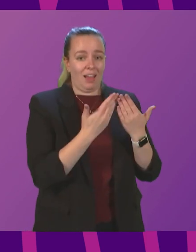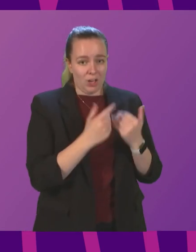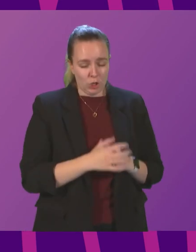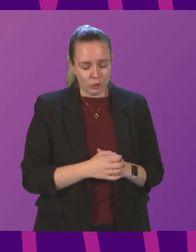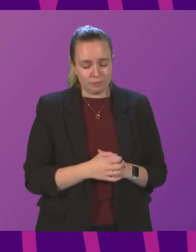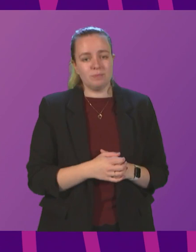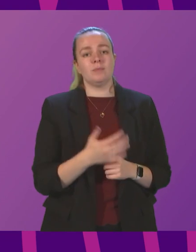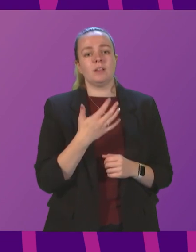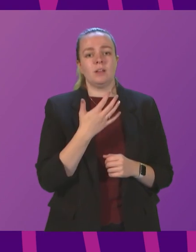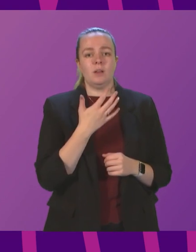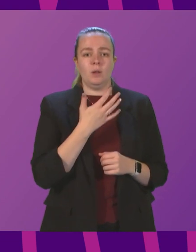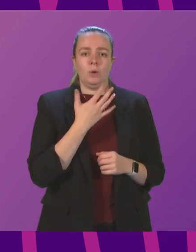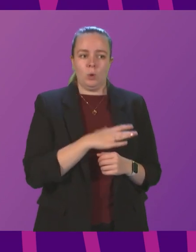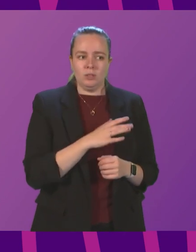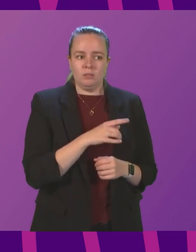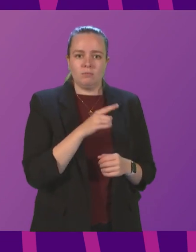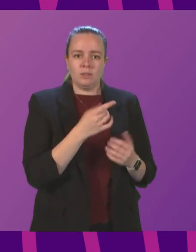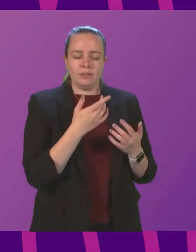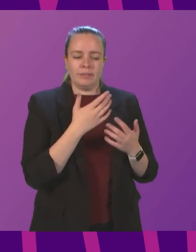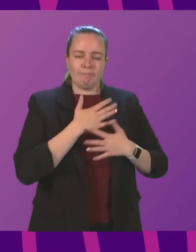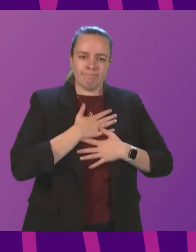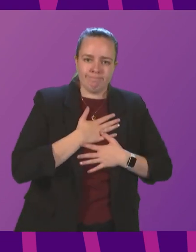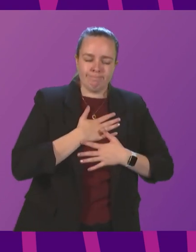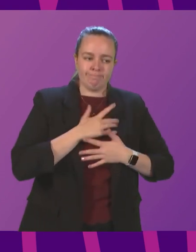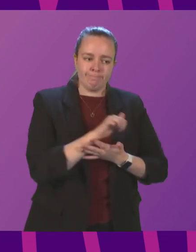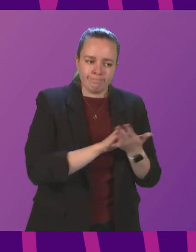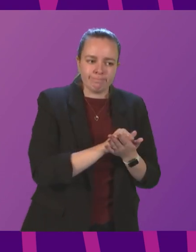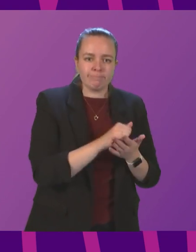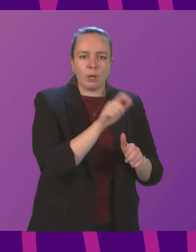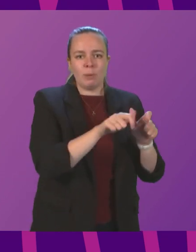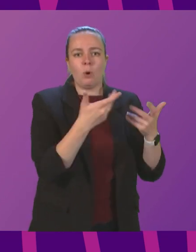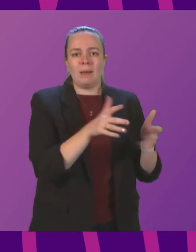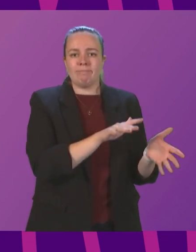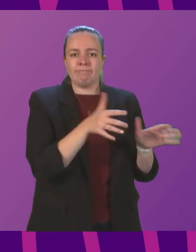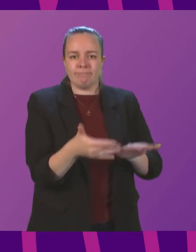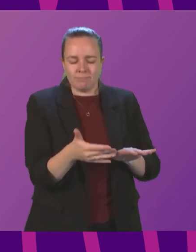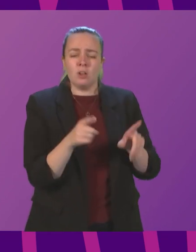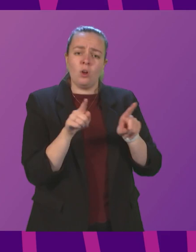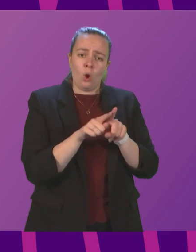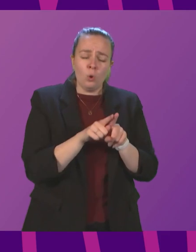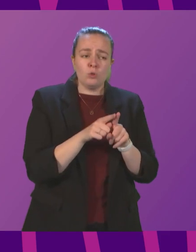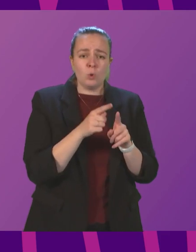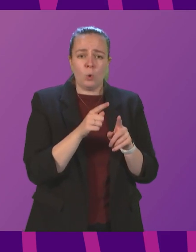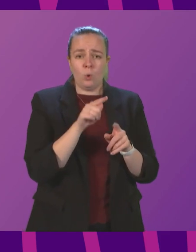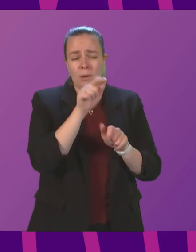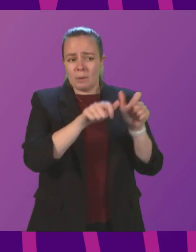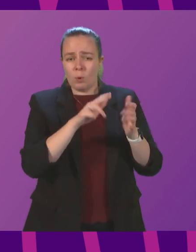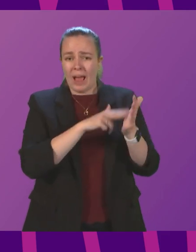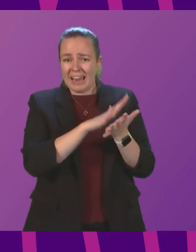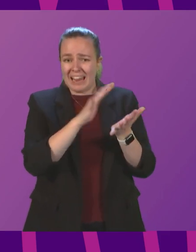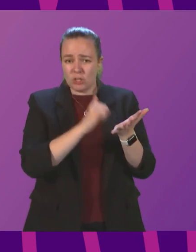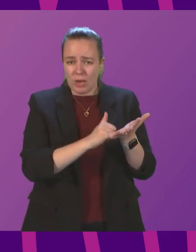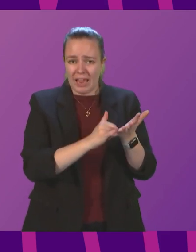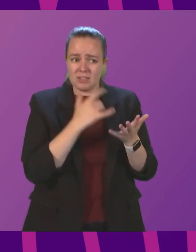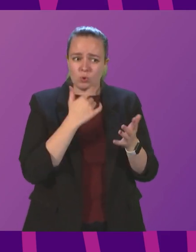by expressing my condolences to all of those who've lost a loved one to the virus and to pay tribute to all of those, especially in the health service, who are on the frontline